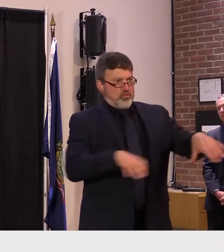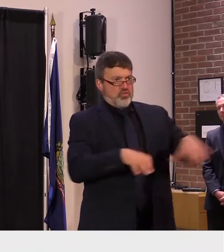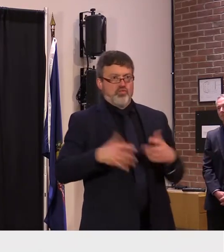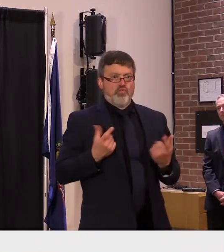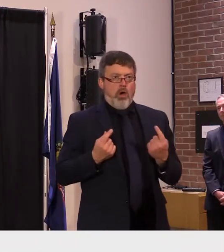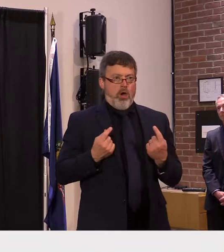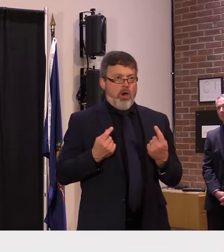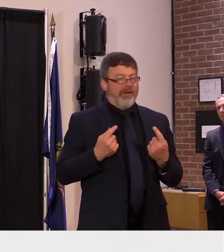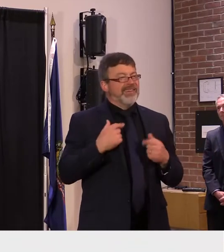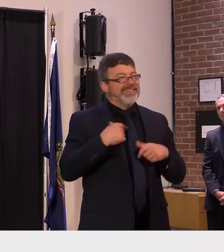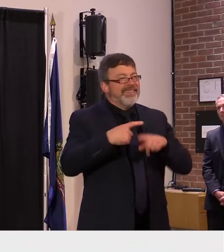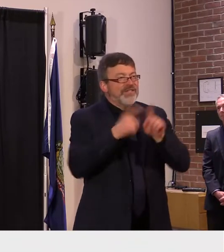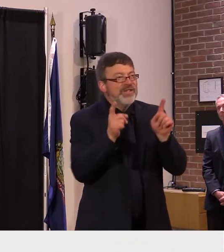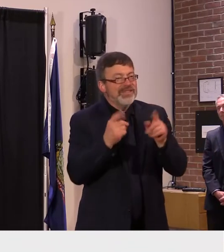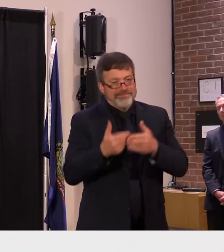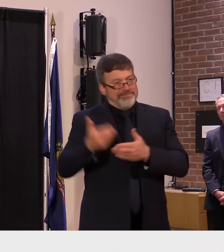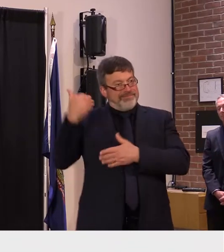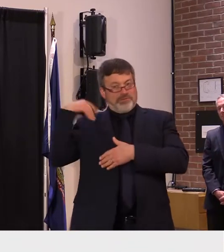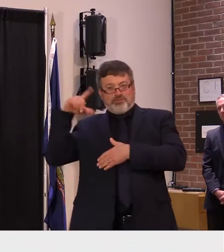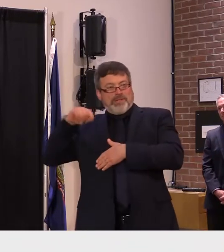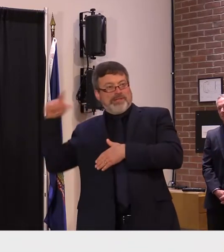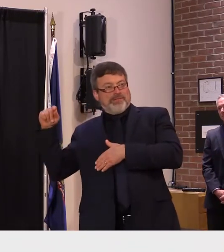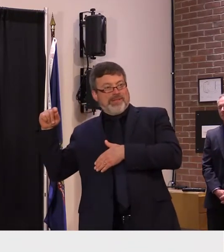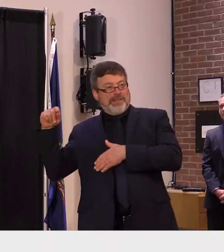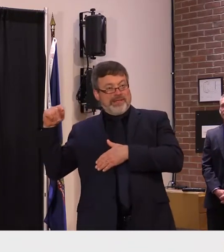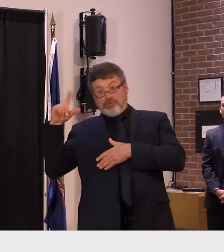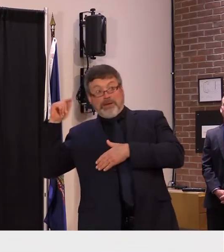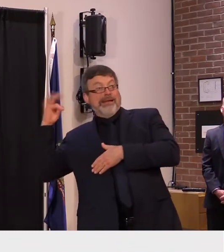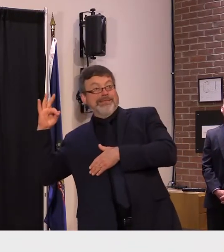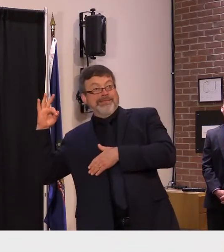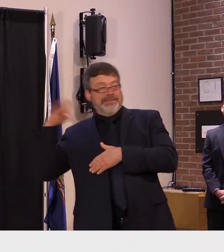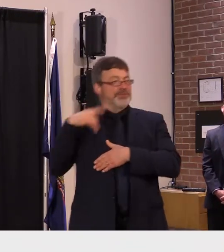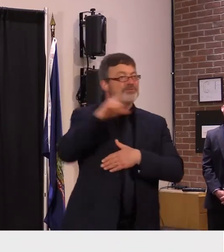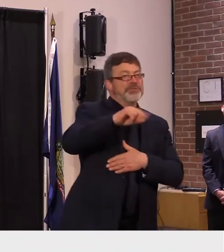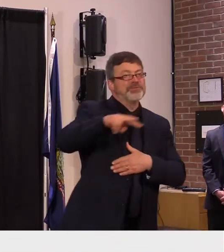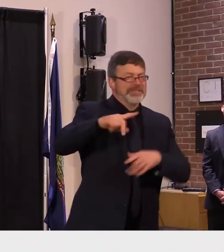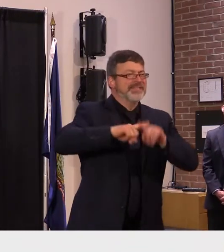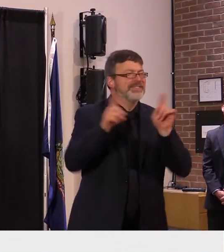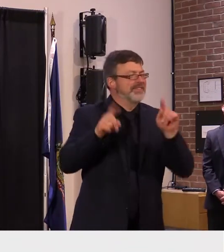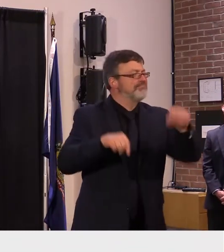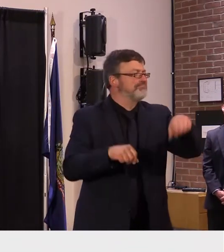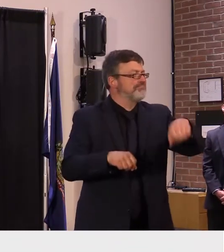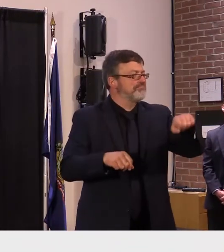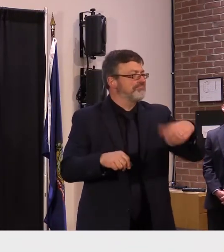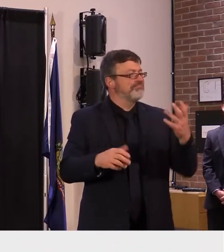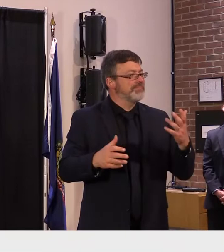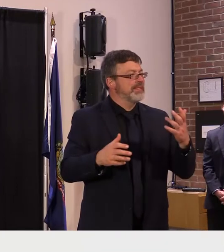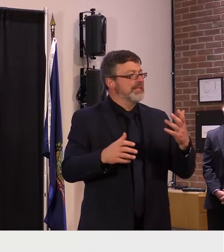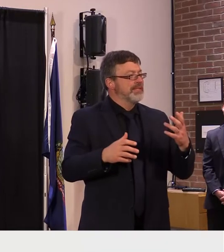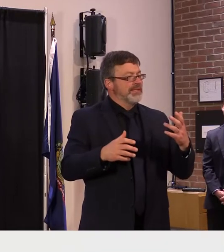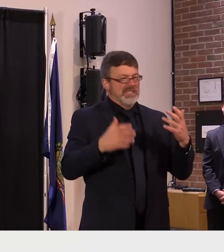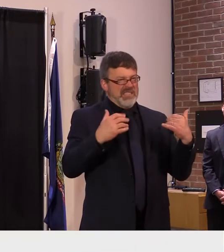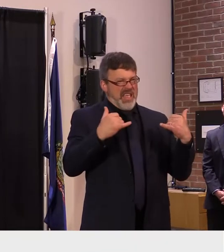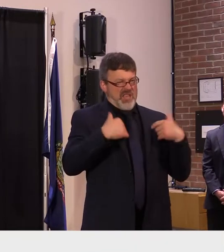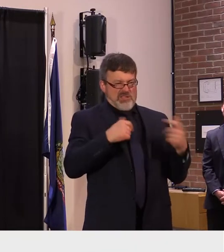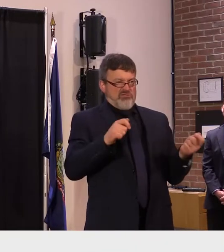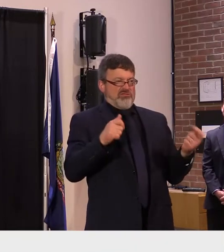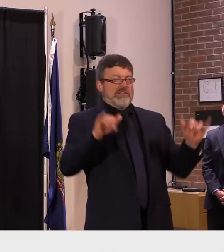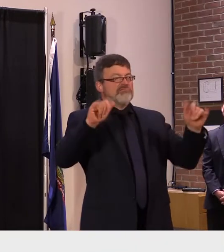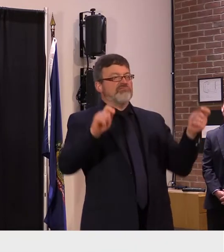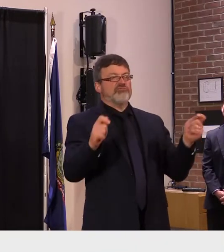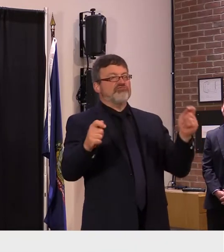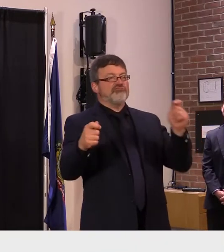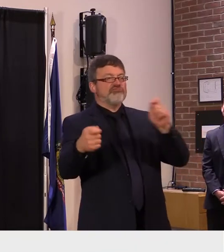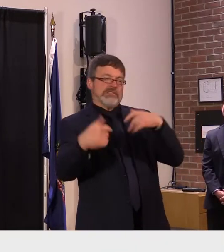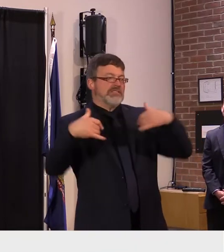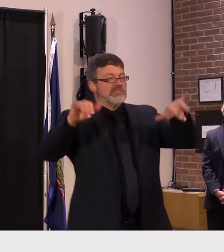differently than they have in the past so we're all in a transition phase and we need to cut each other a little slack and just sort of be appreciative of that